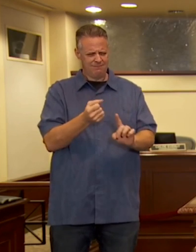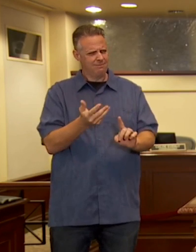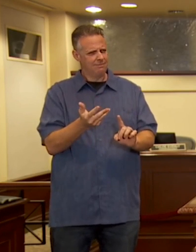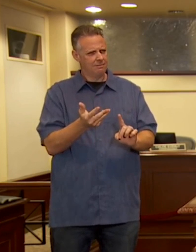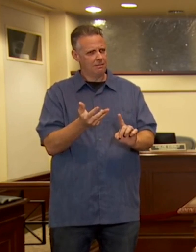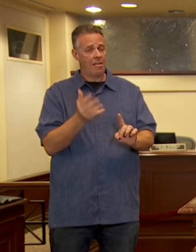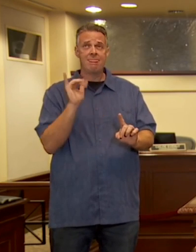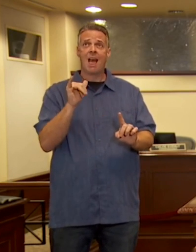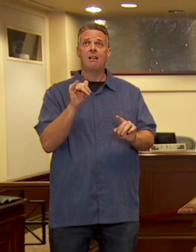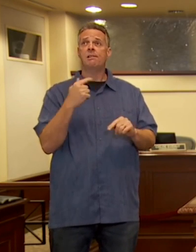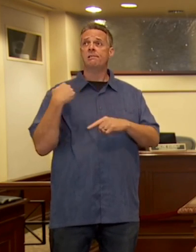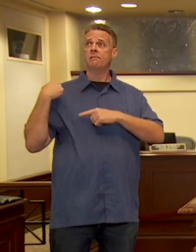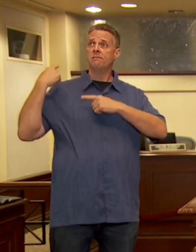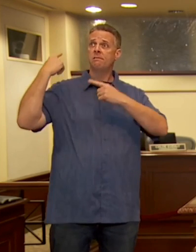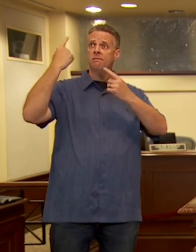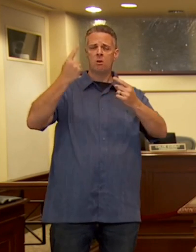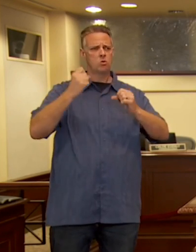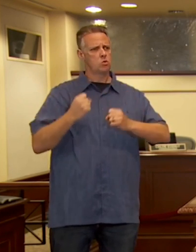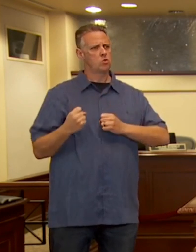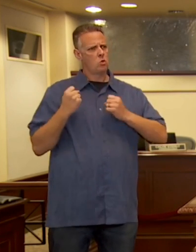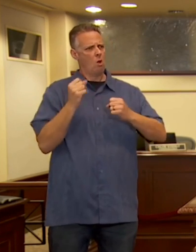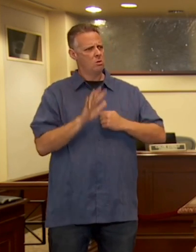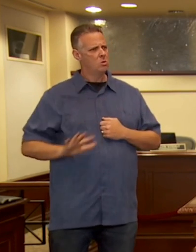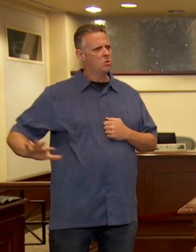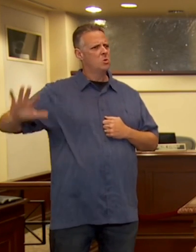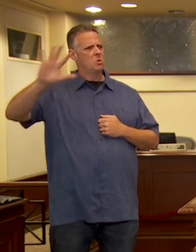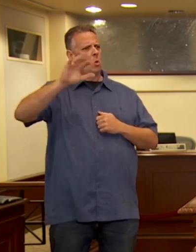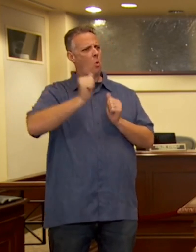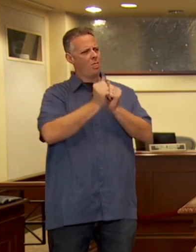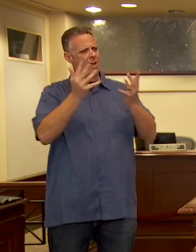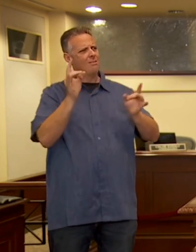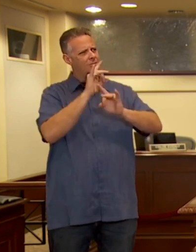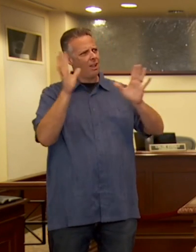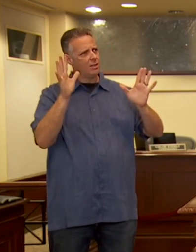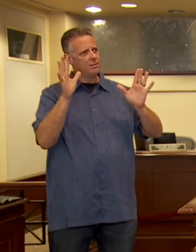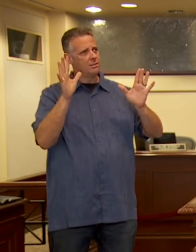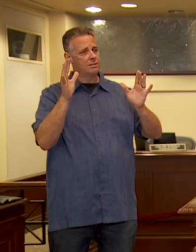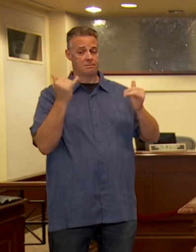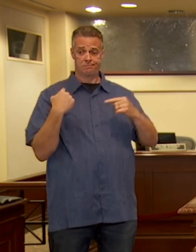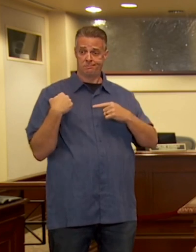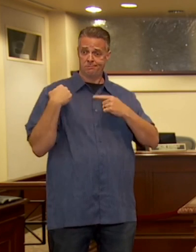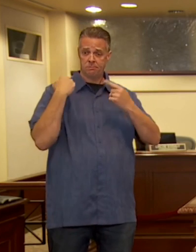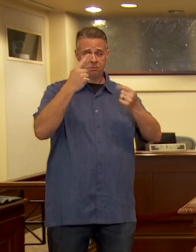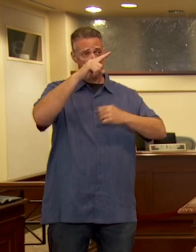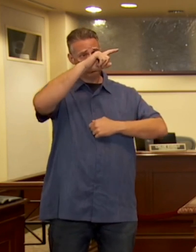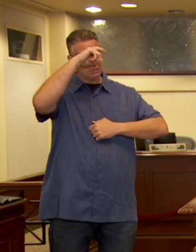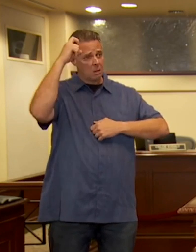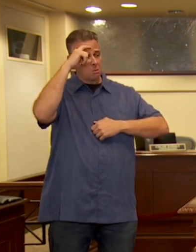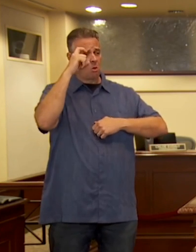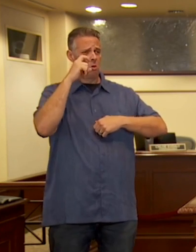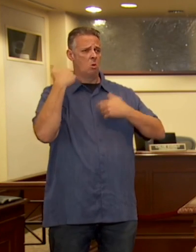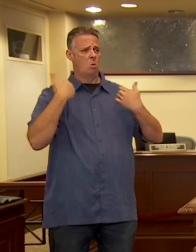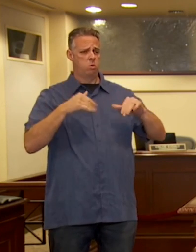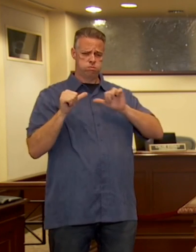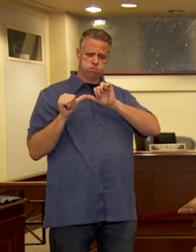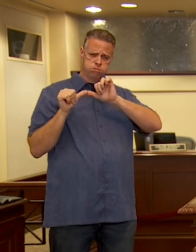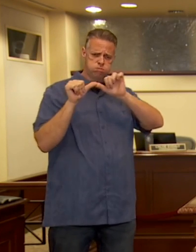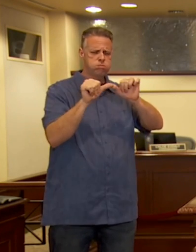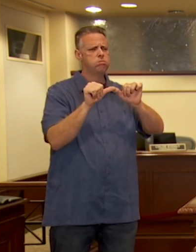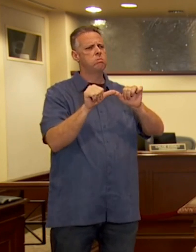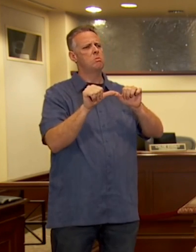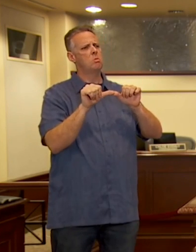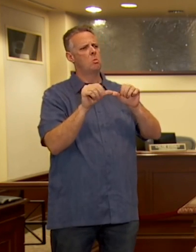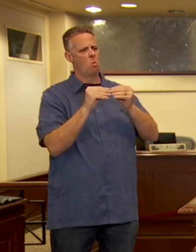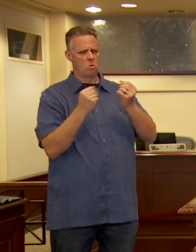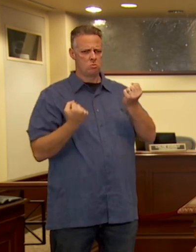strong. Let's end this long hard summer and come together and work to support and lift each